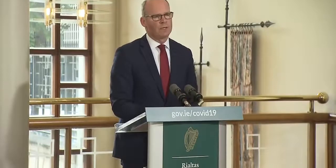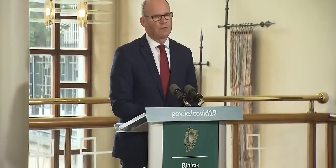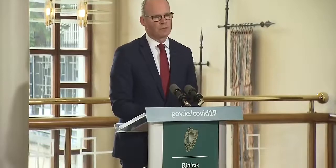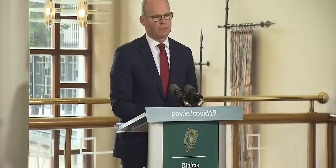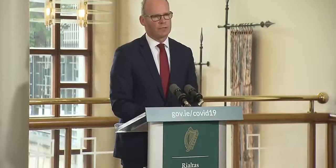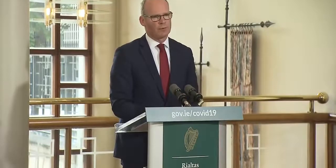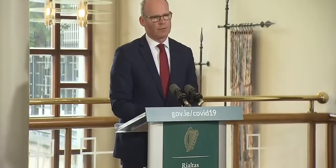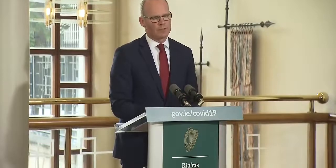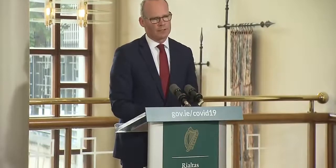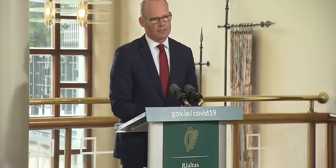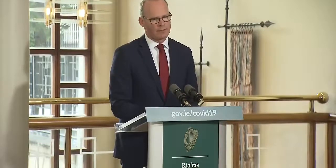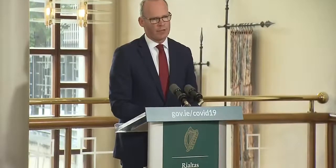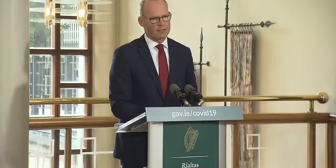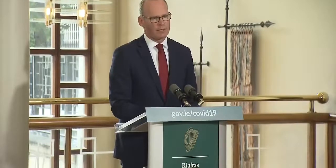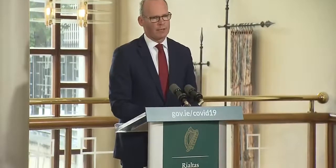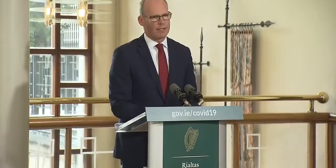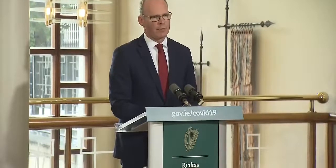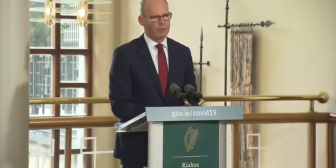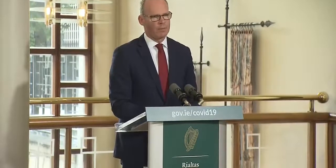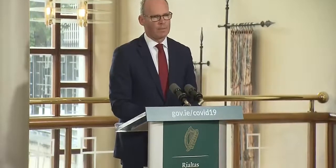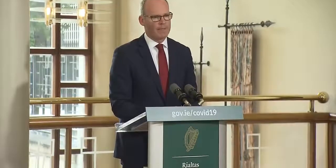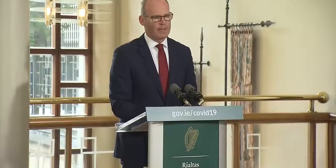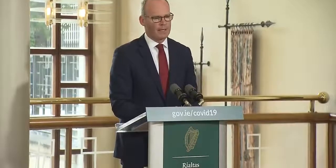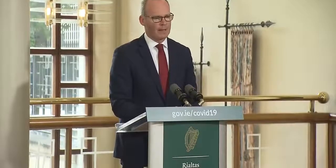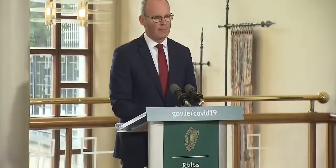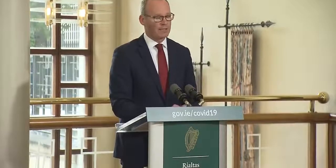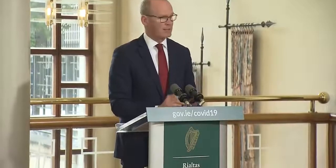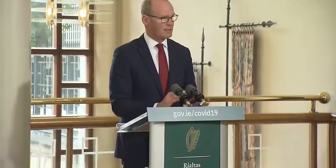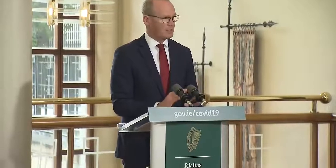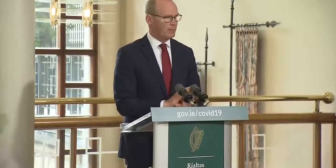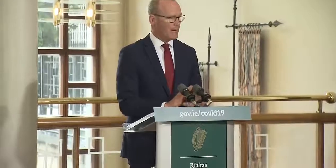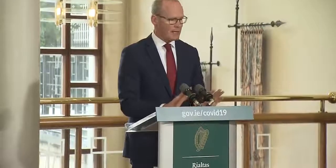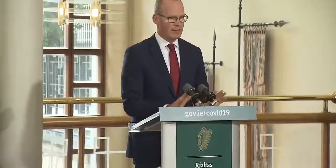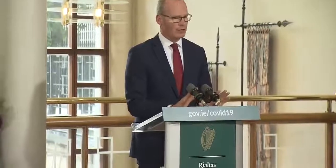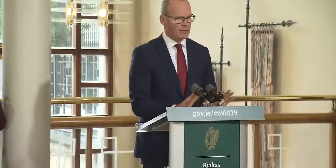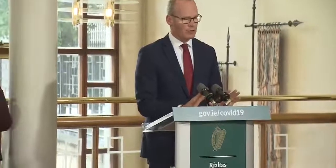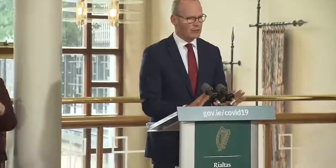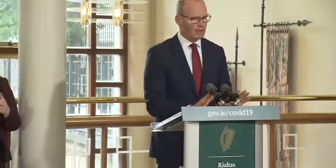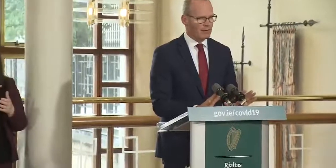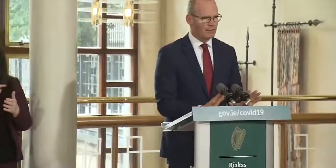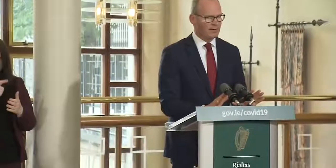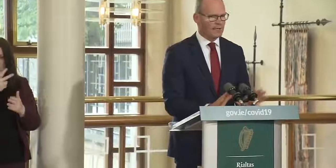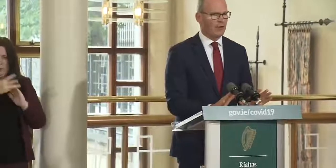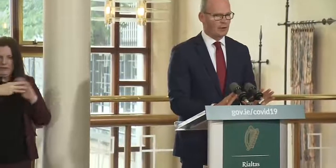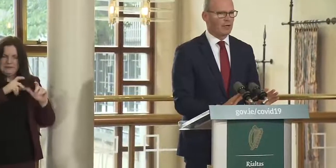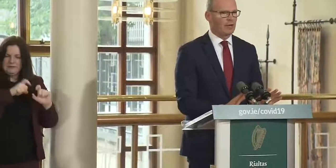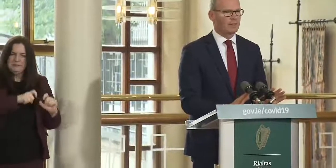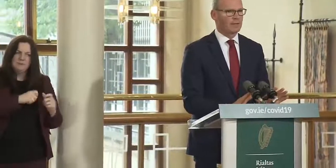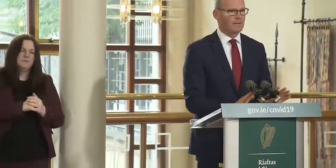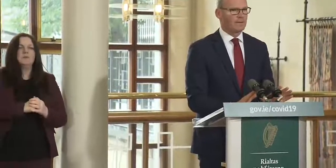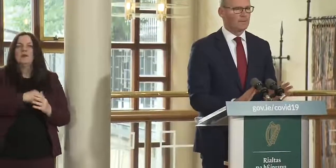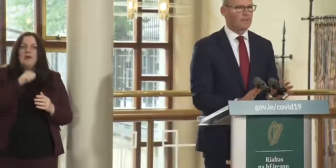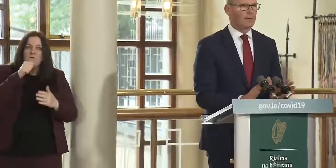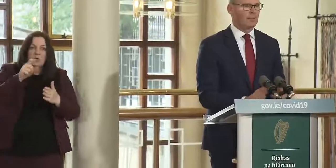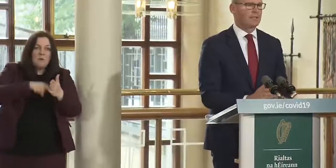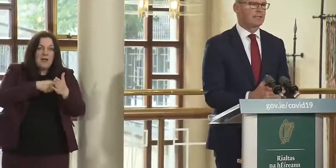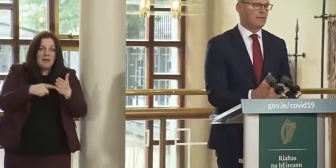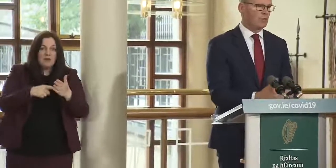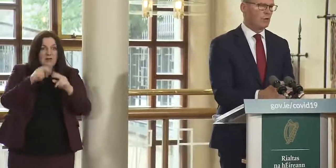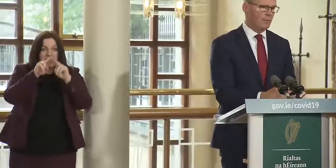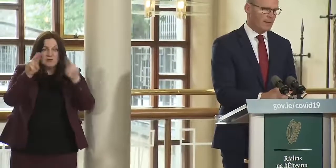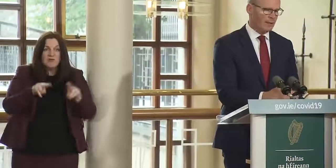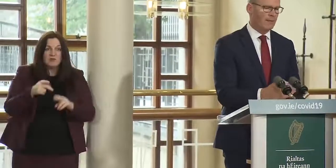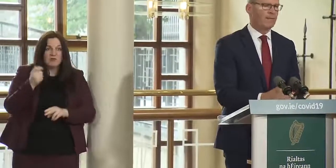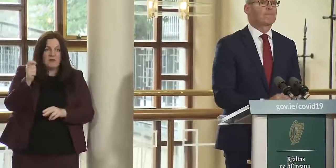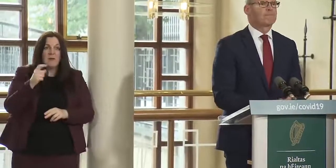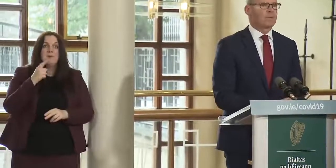to restrict their movement or self-quarantine when they come home but there's no ban on international travel in or out of ireland but there is